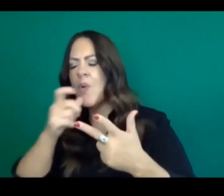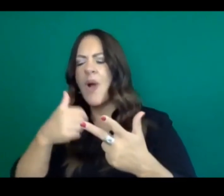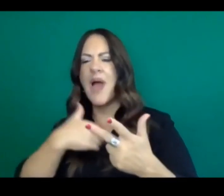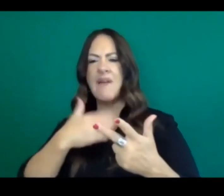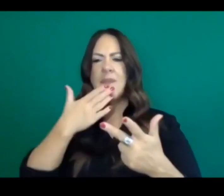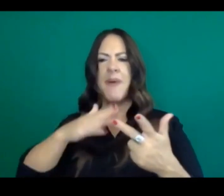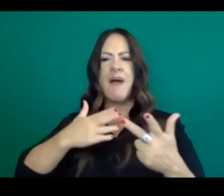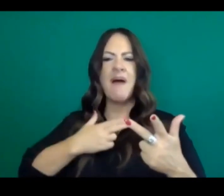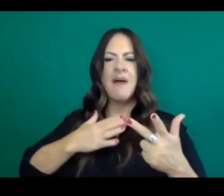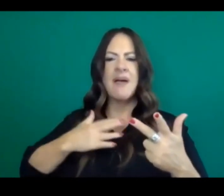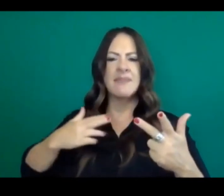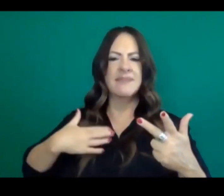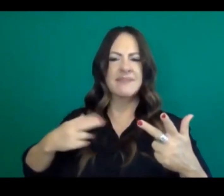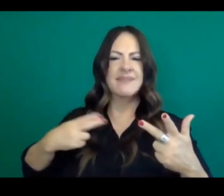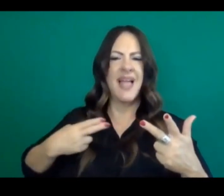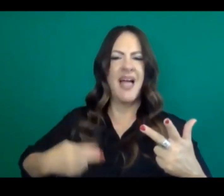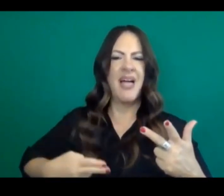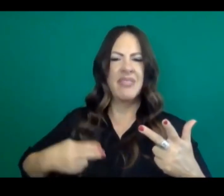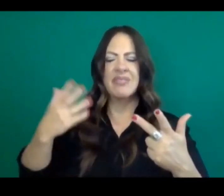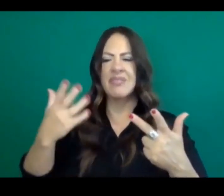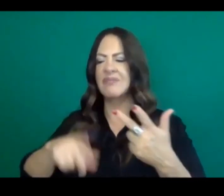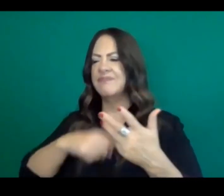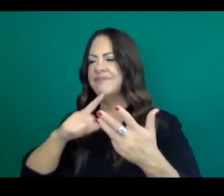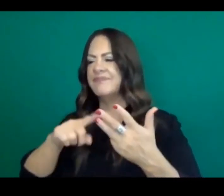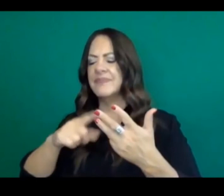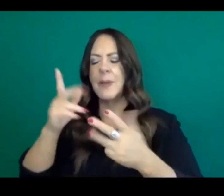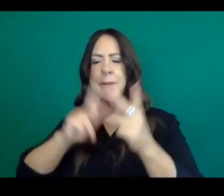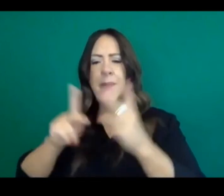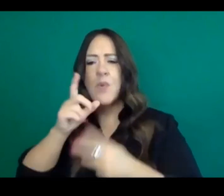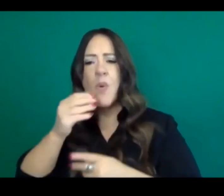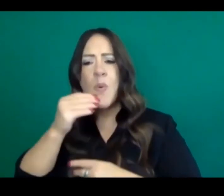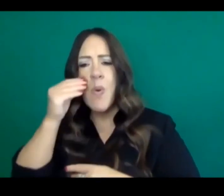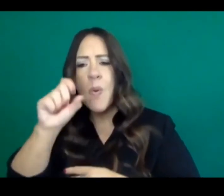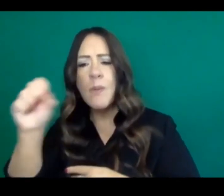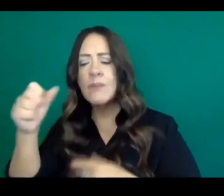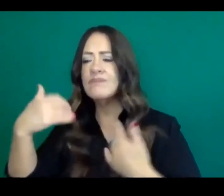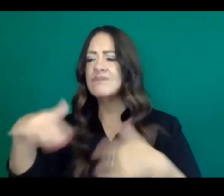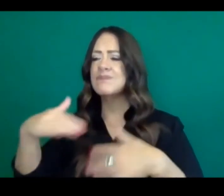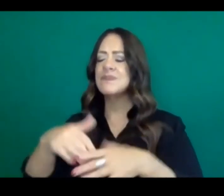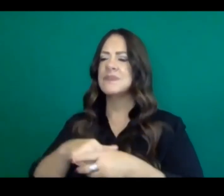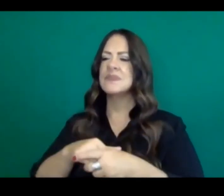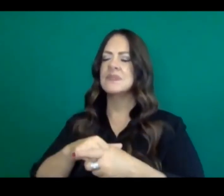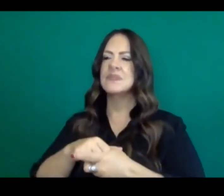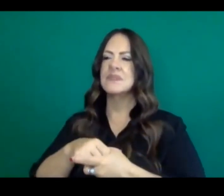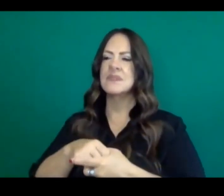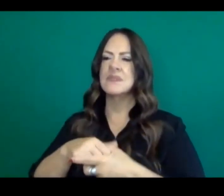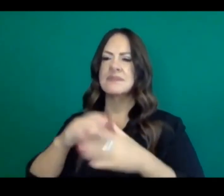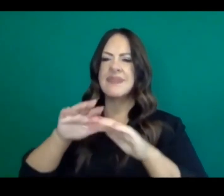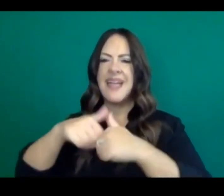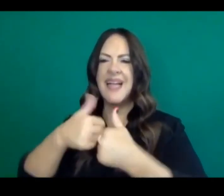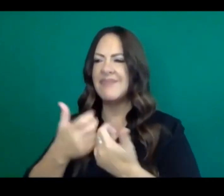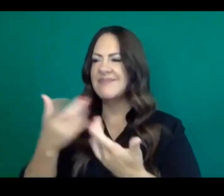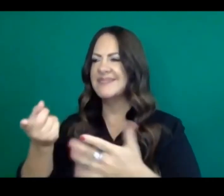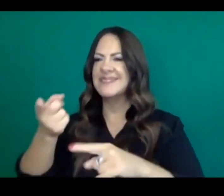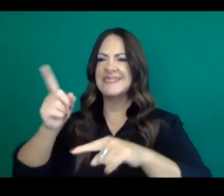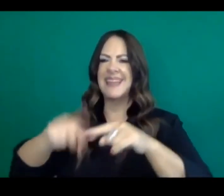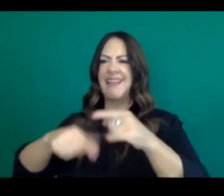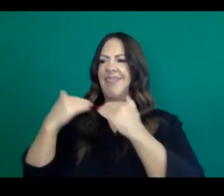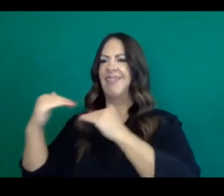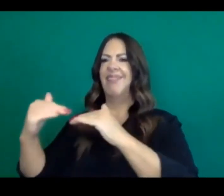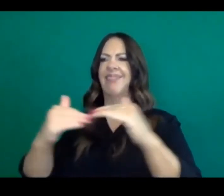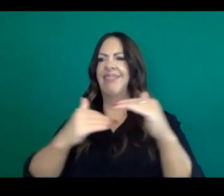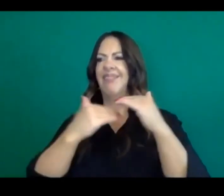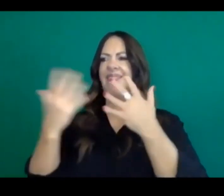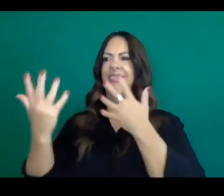with, who are homeless or housing insecure, where it becomes really hard to do normal activities and